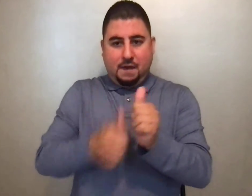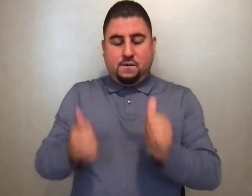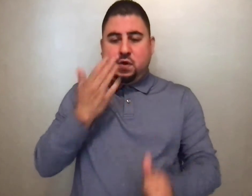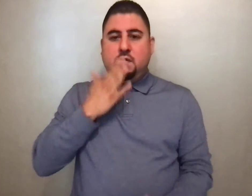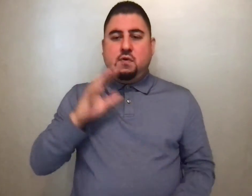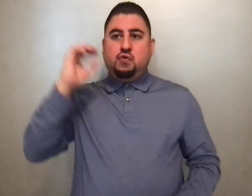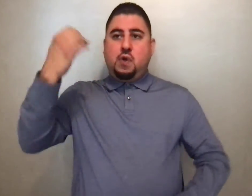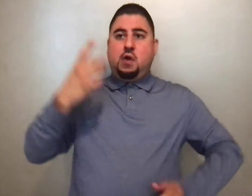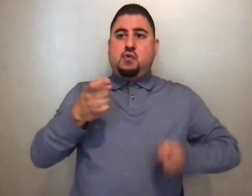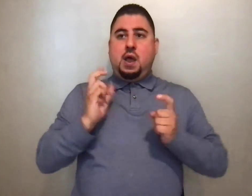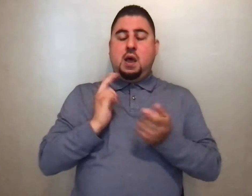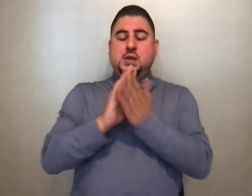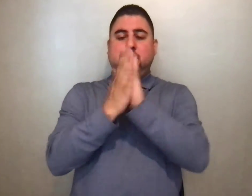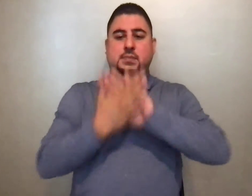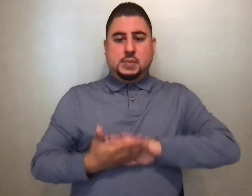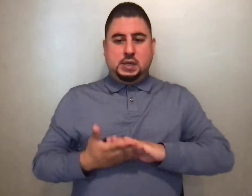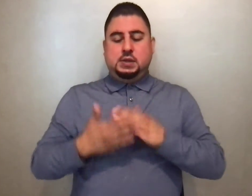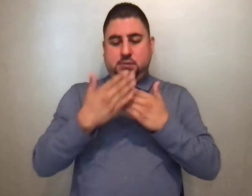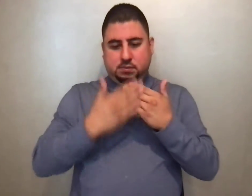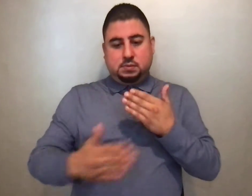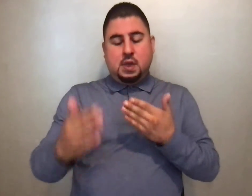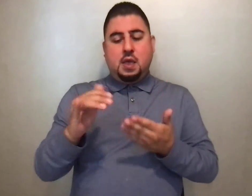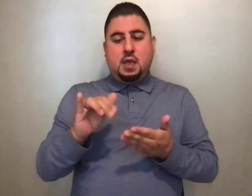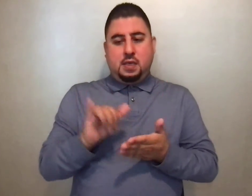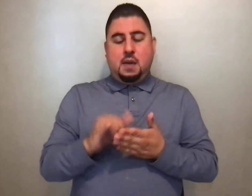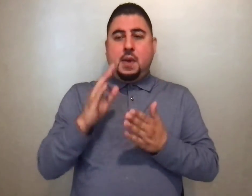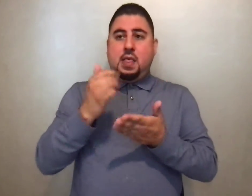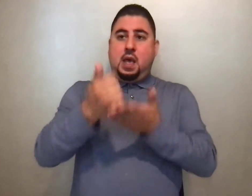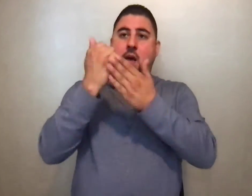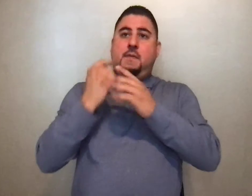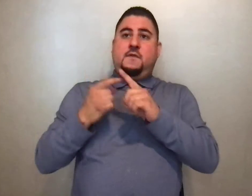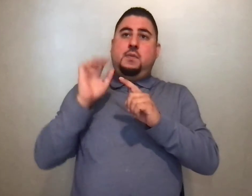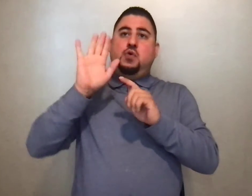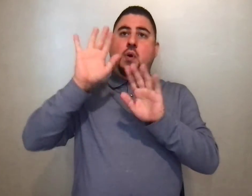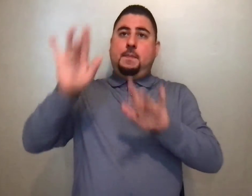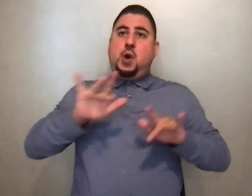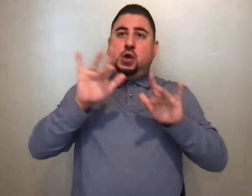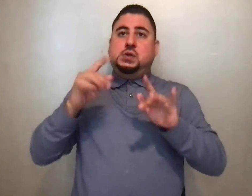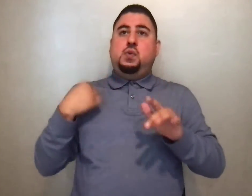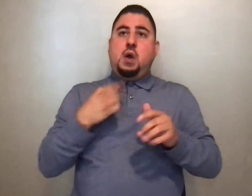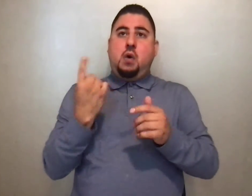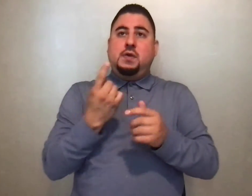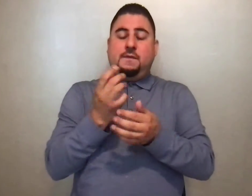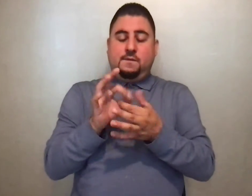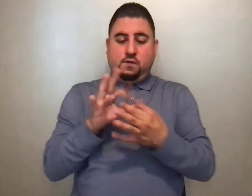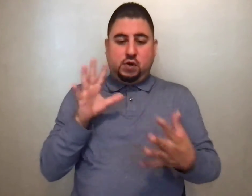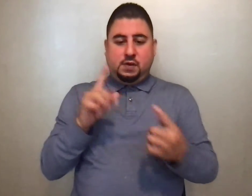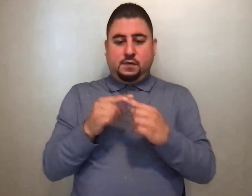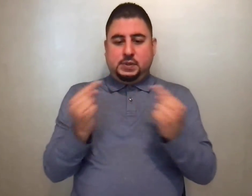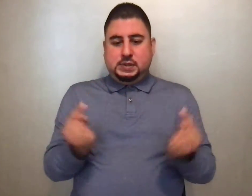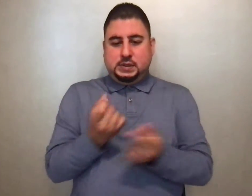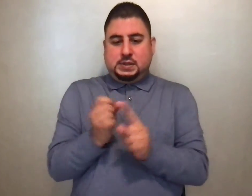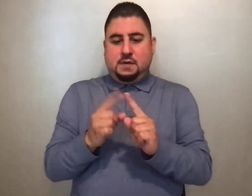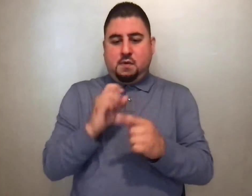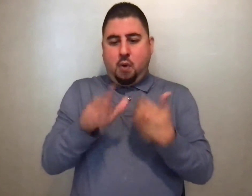Graciously grant peace in our days, that, by the help of your mercy, we may be always free from sin and safe from all distress,